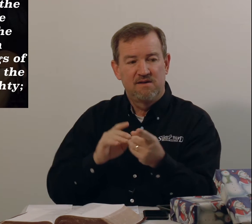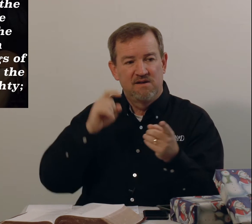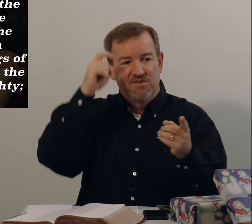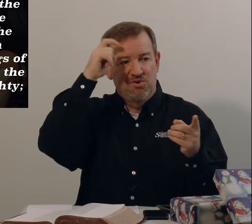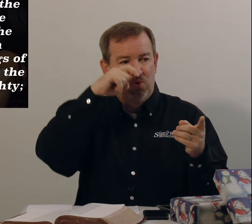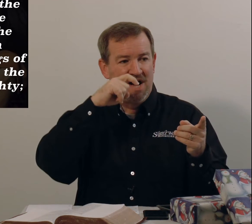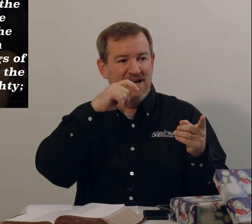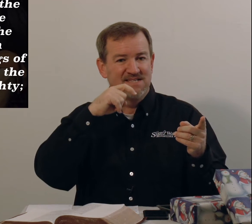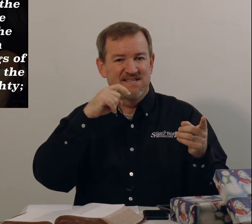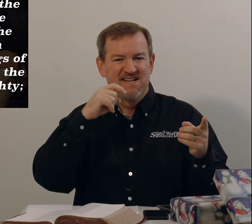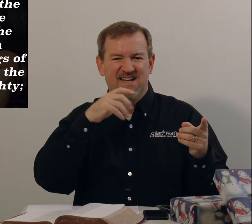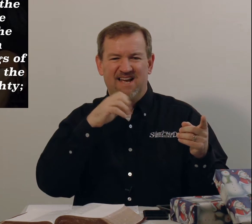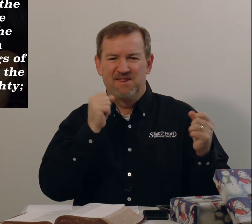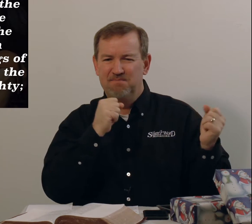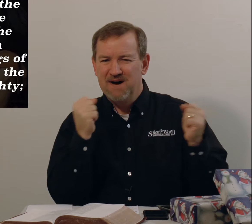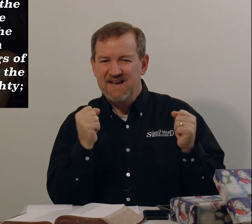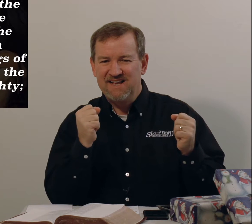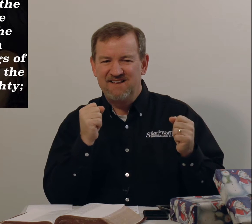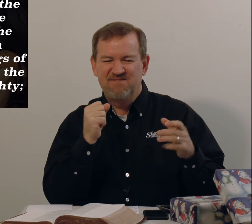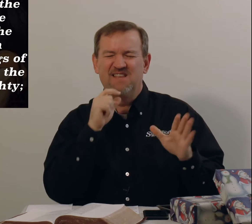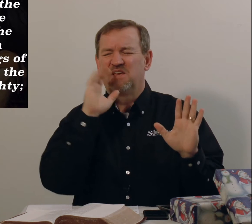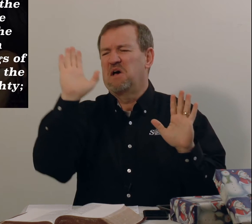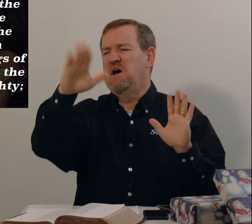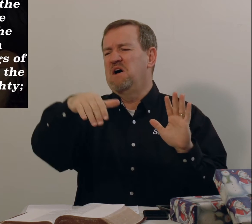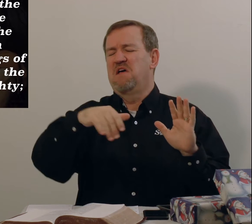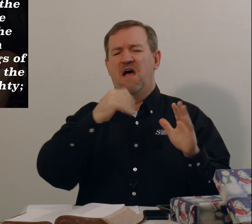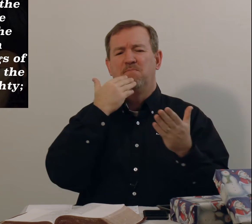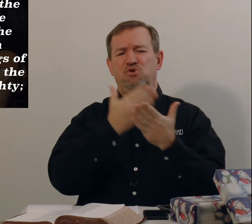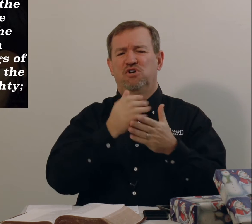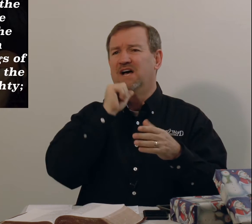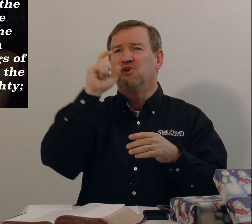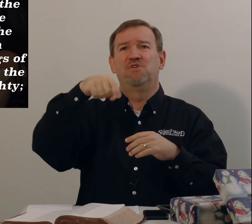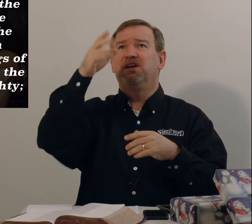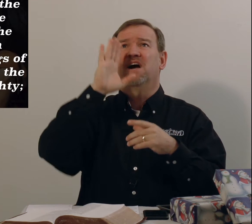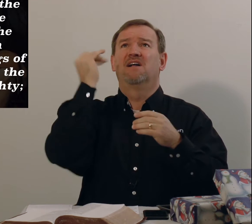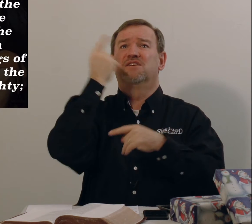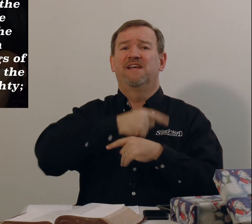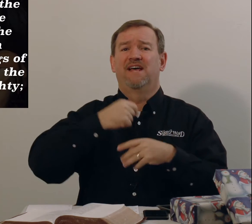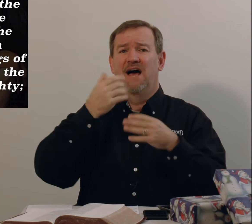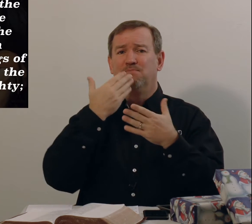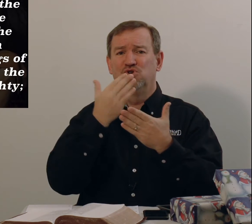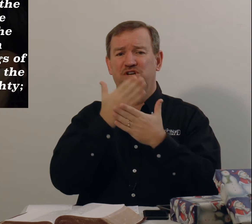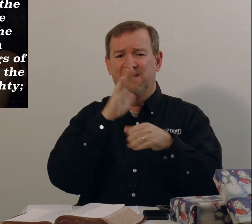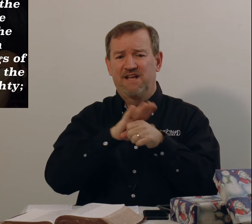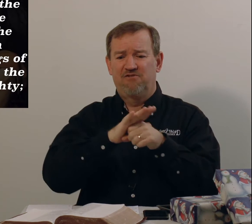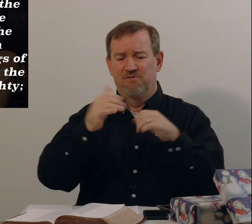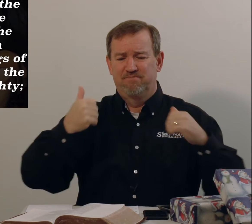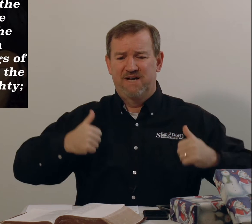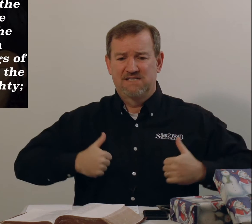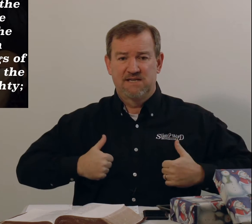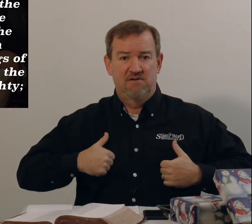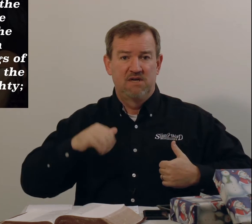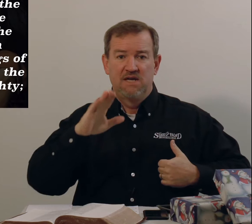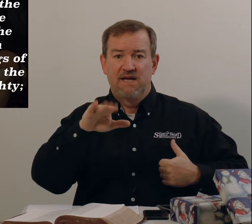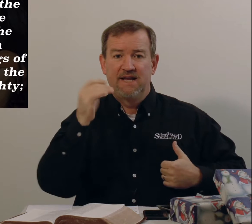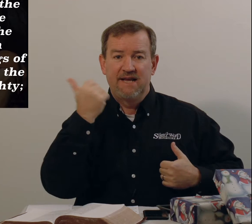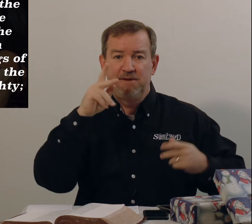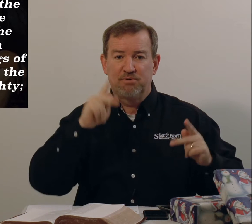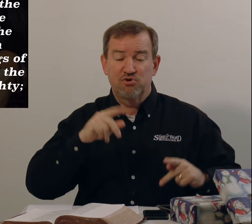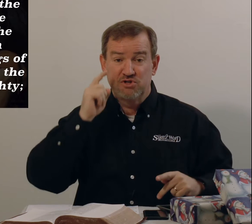The wise and the mighty, they think, ah, I'm good. I don't need God today. I'm good enough myself. And any person